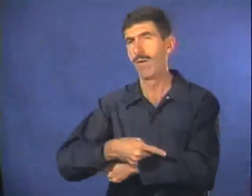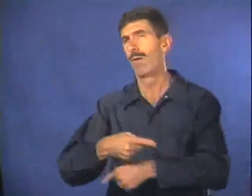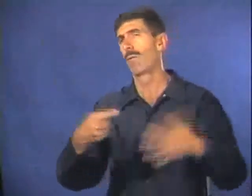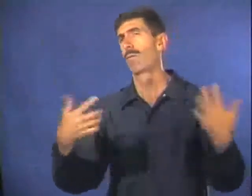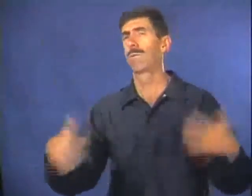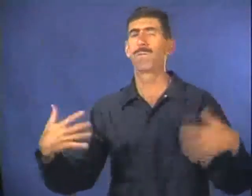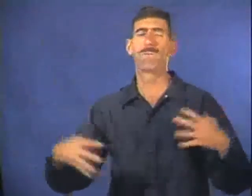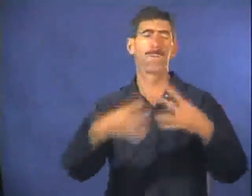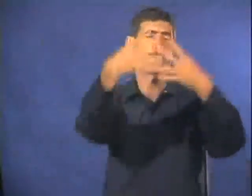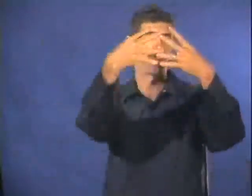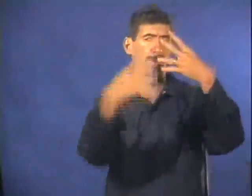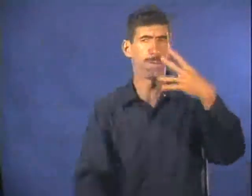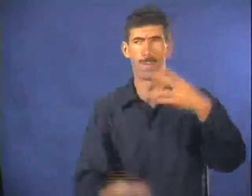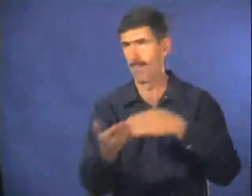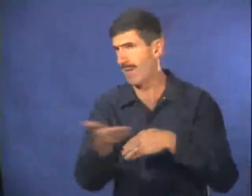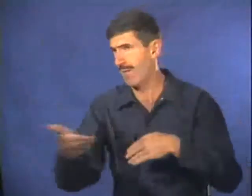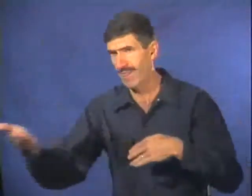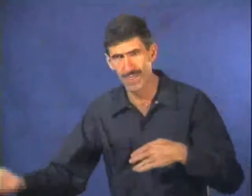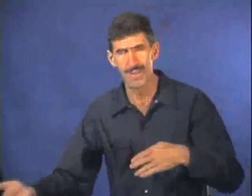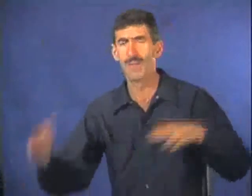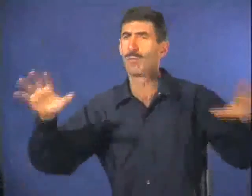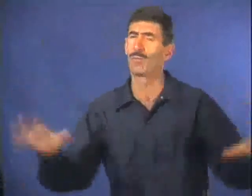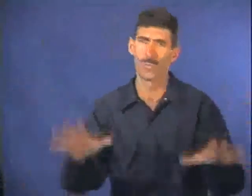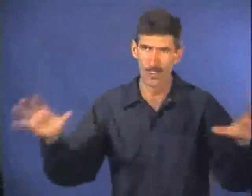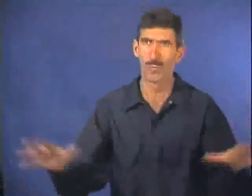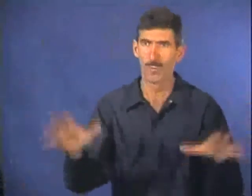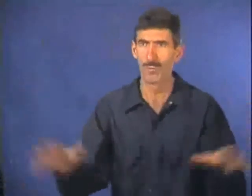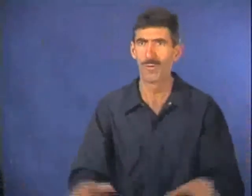There are many things to do when we aren't fighting fires.